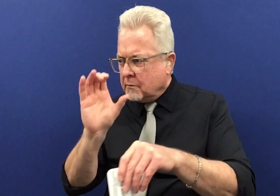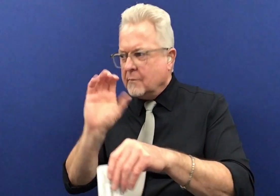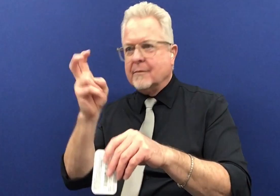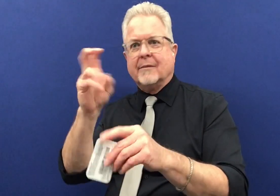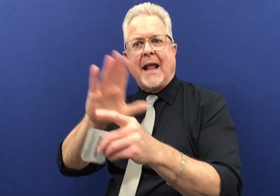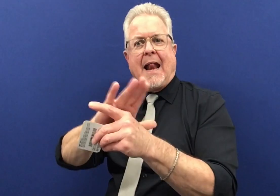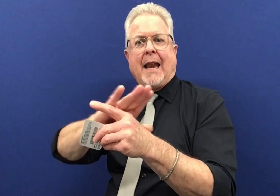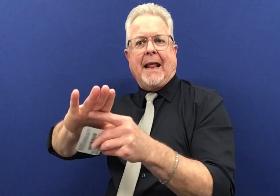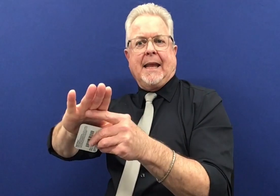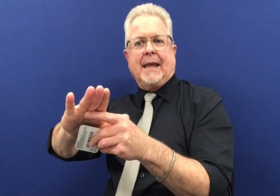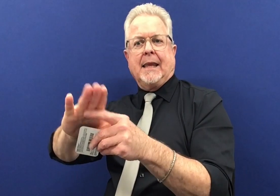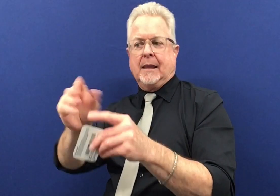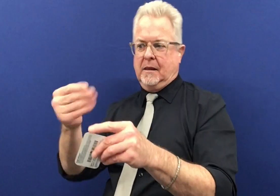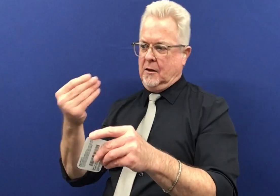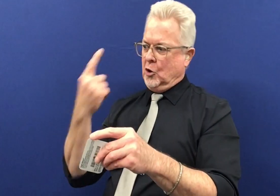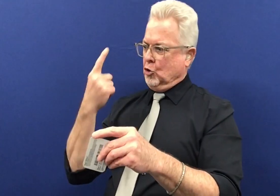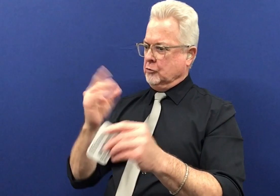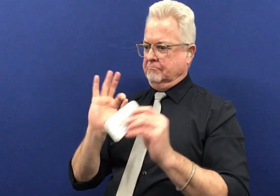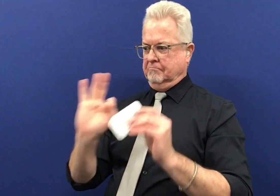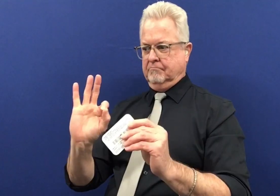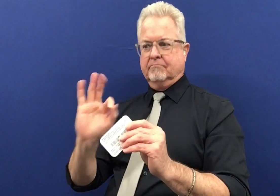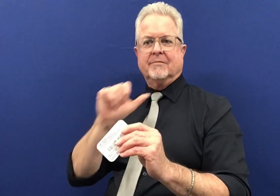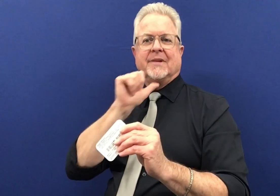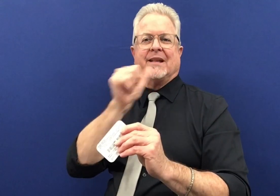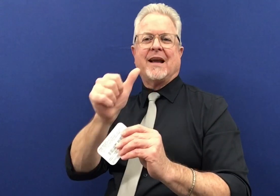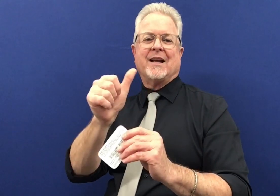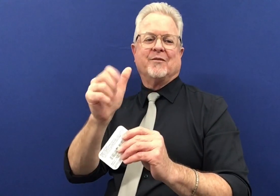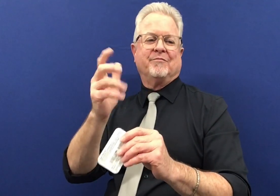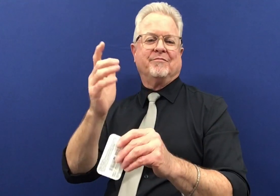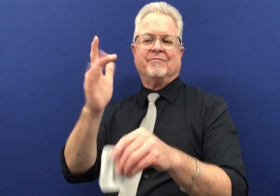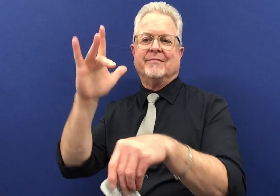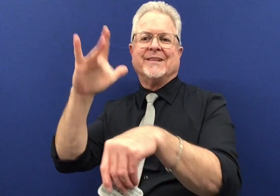store cashier and make sure that you get a good one